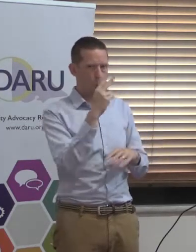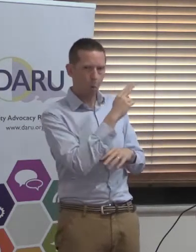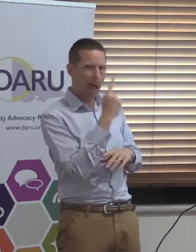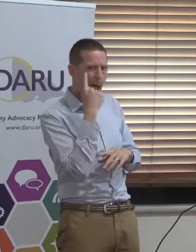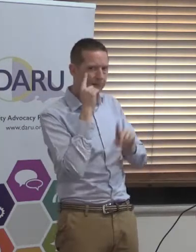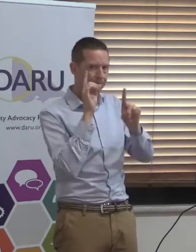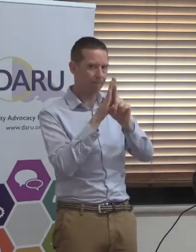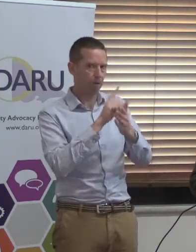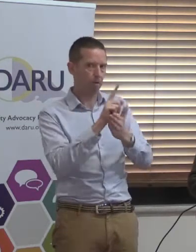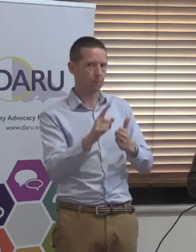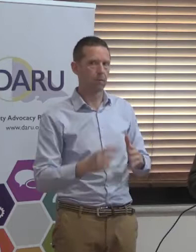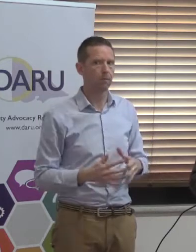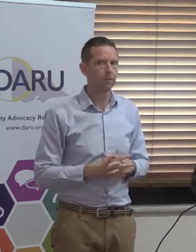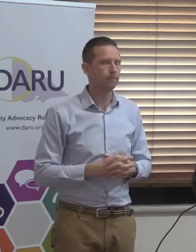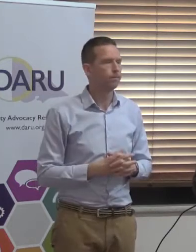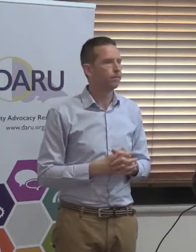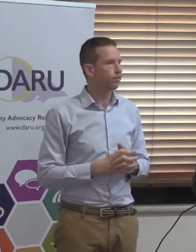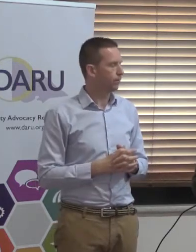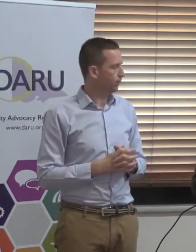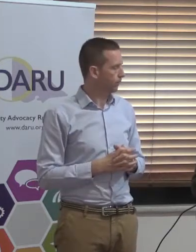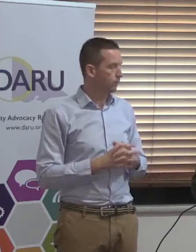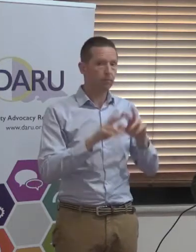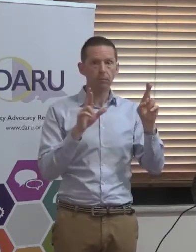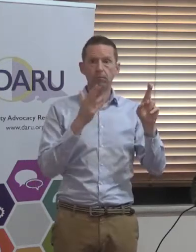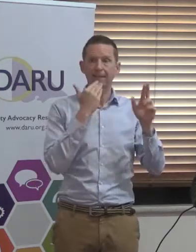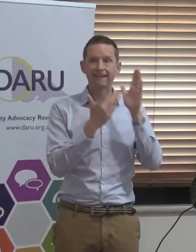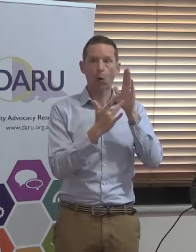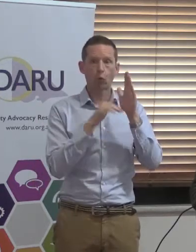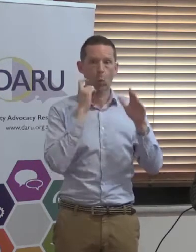yourselves later on. A bit of luck with the technology will work.